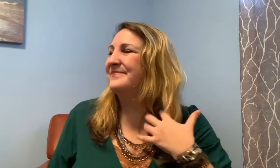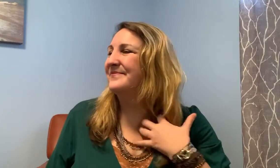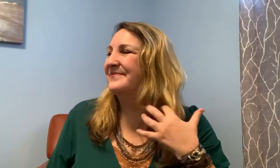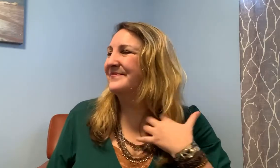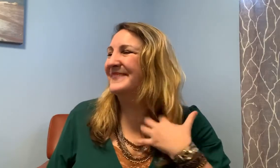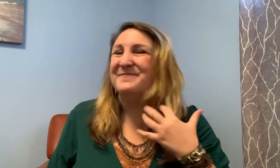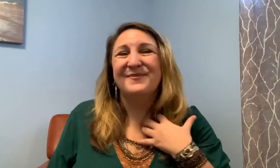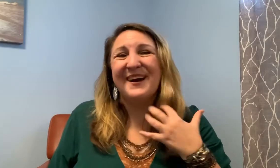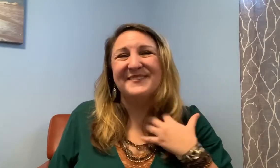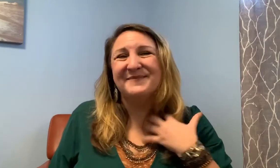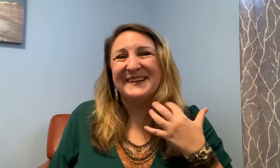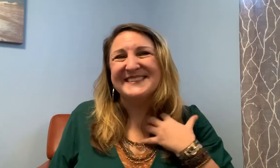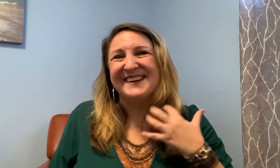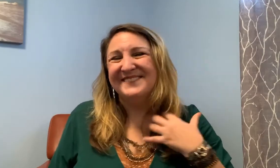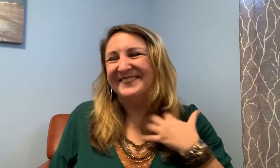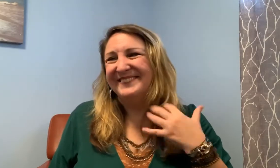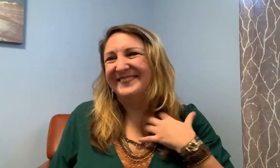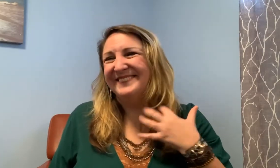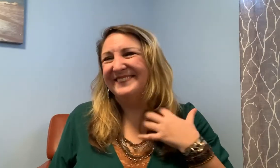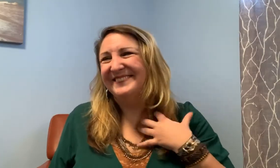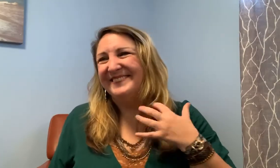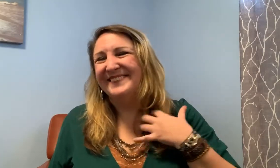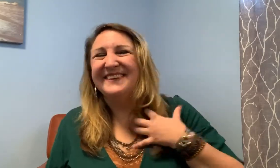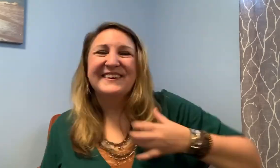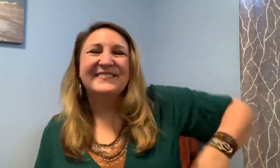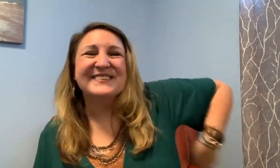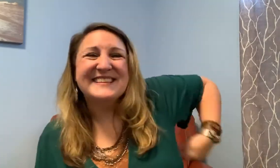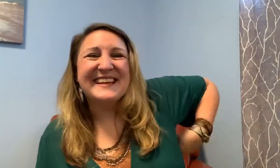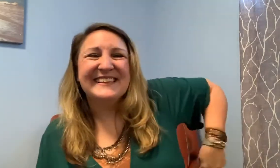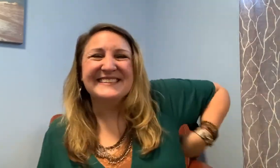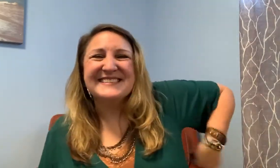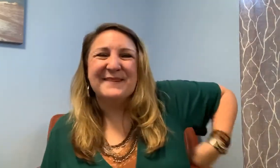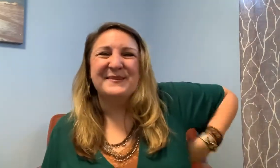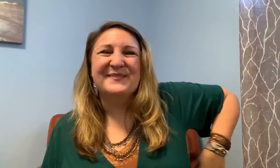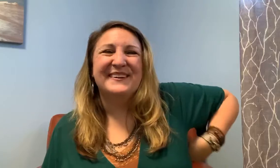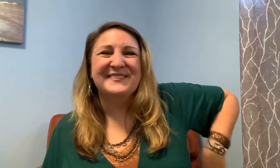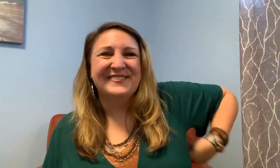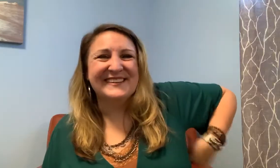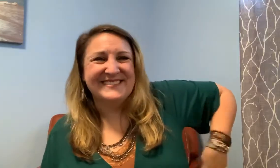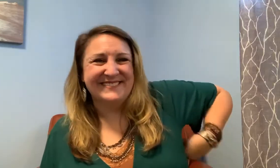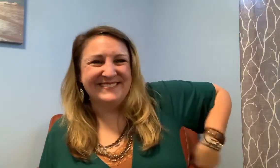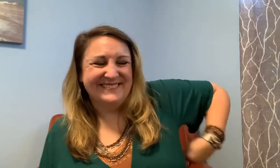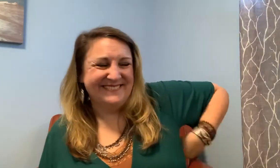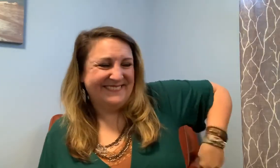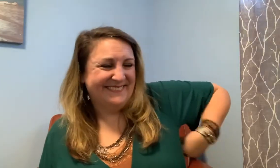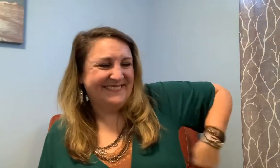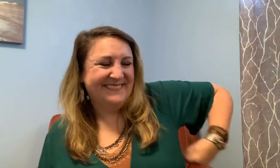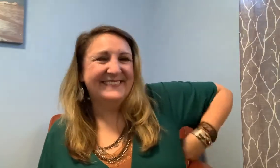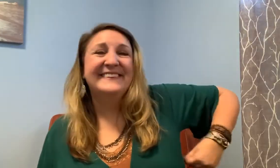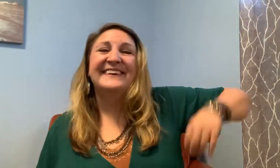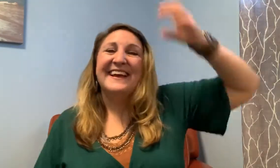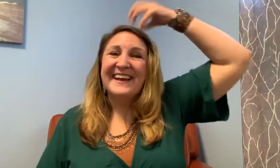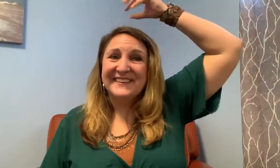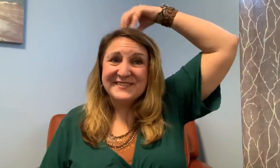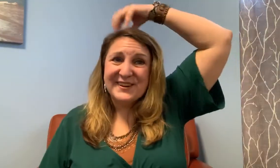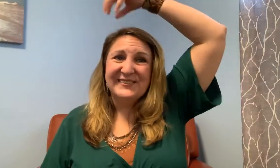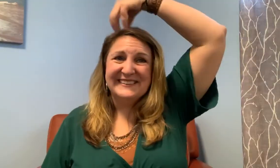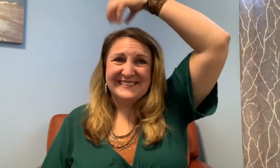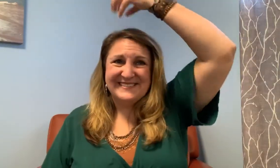I'm proud of myself for taking a step in the right direction and so it is